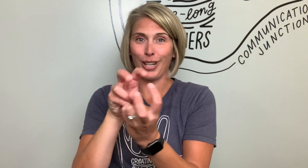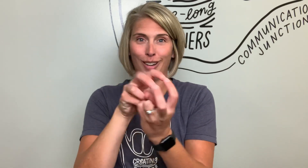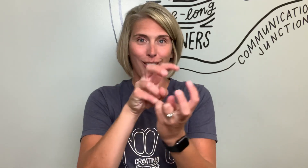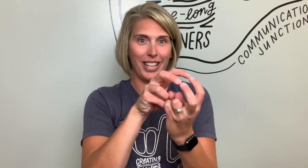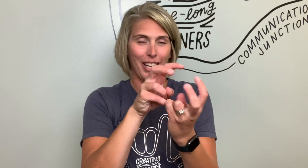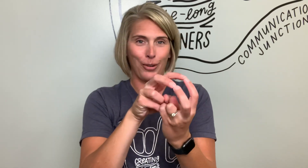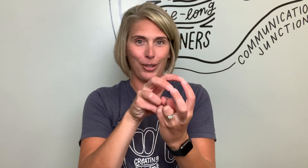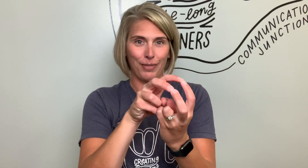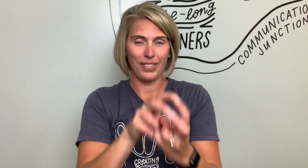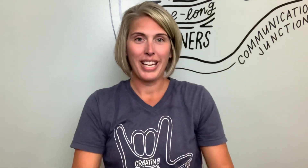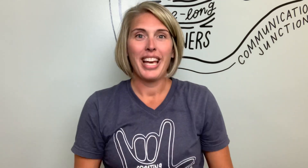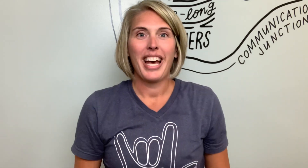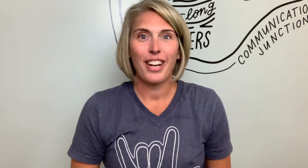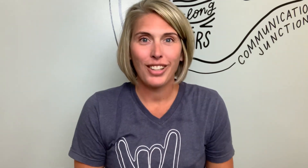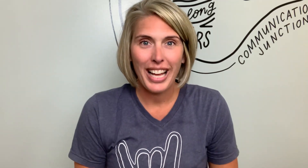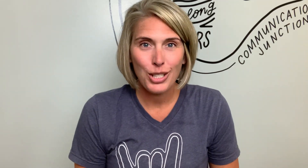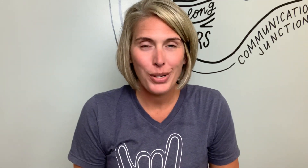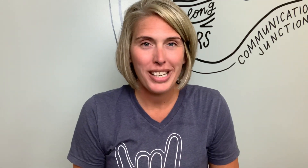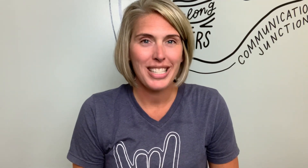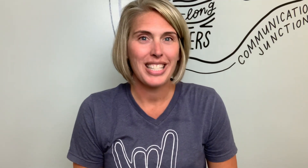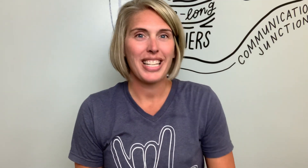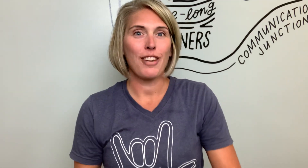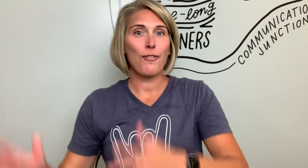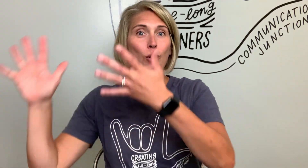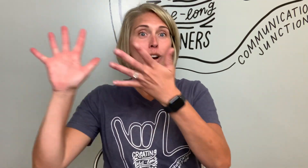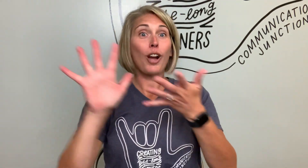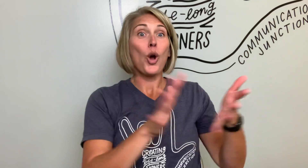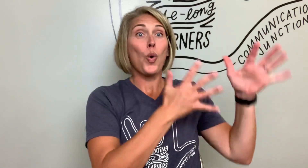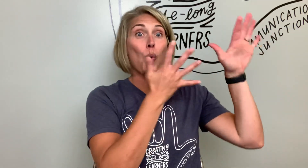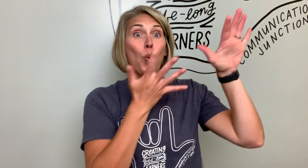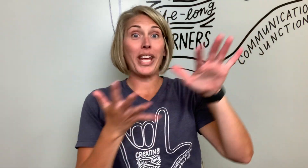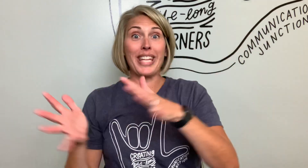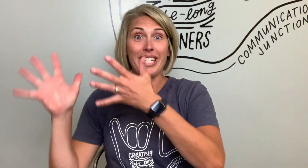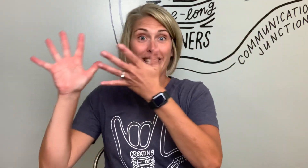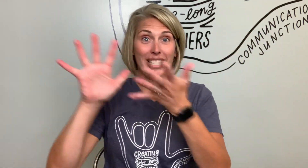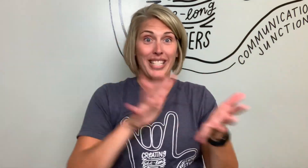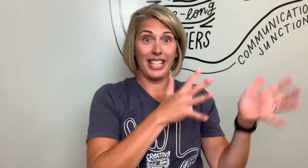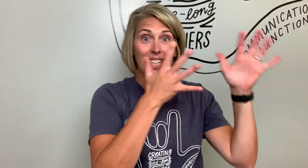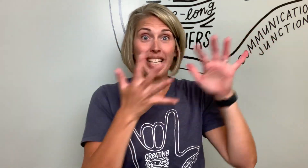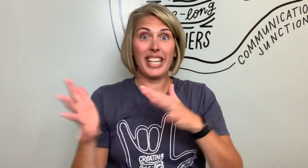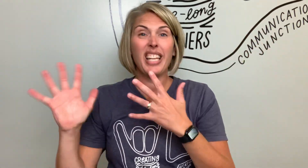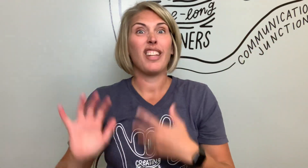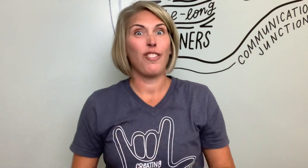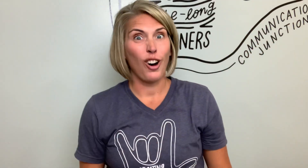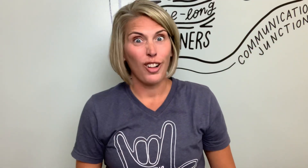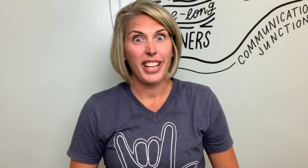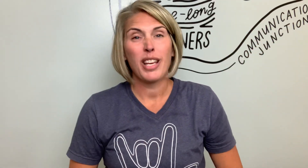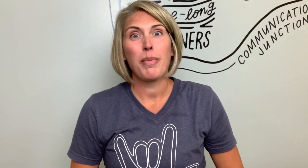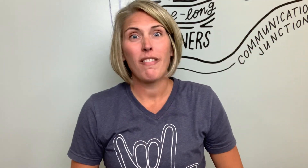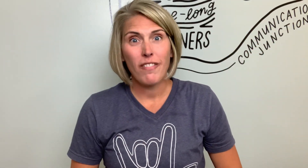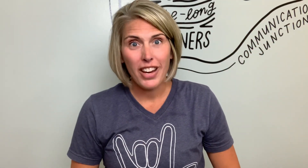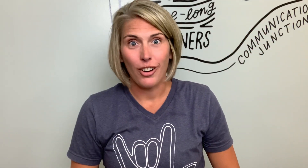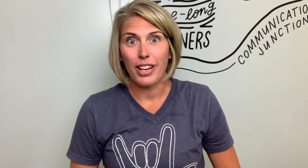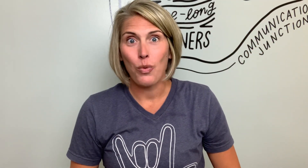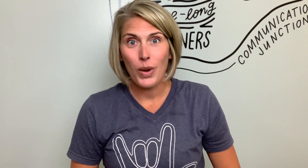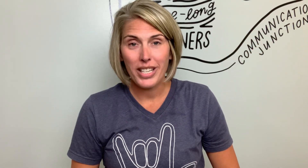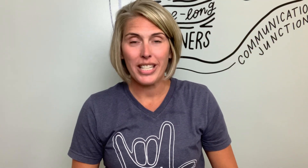on an acorn. And our last one is the sign for wind. In the fall it can be very windy.